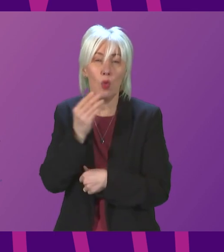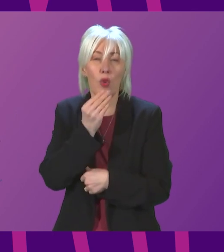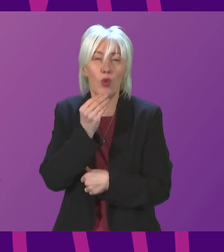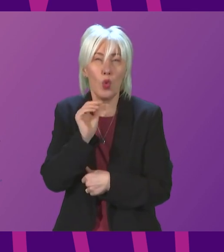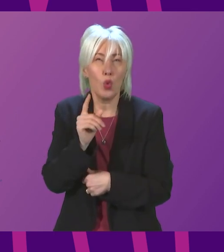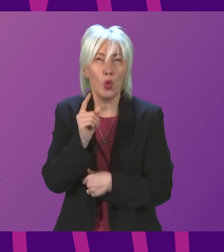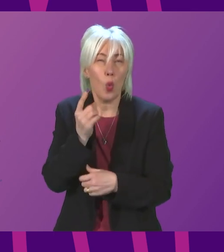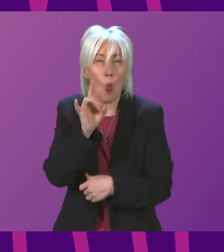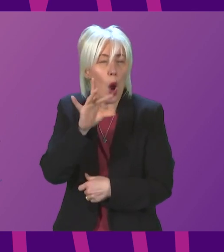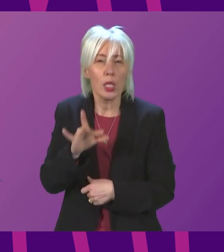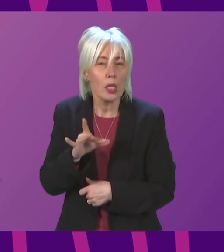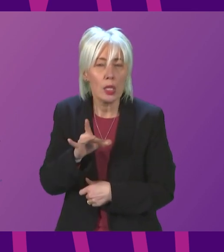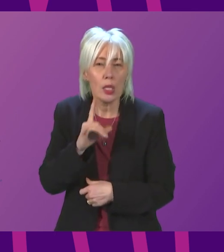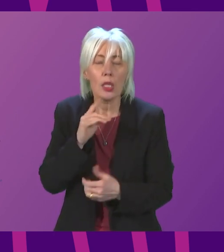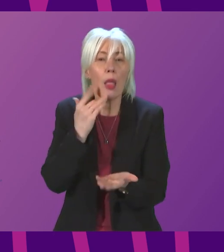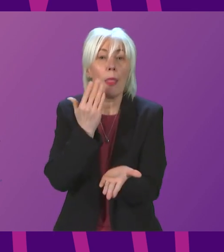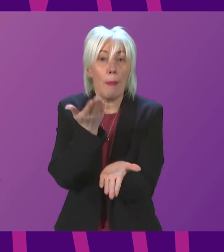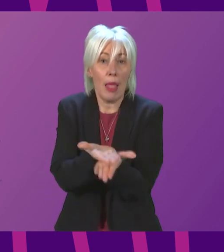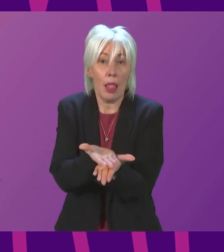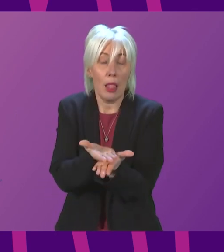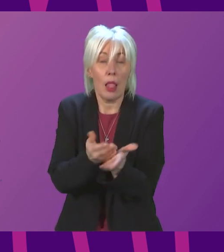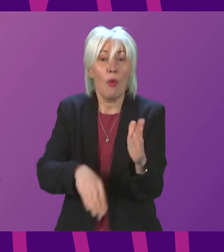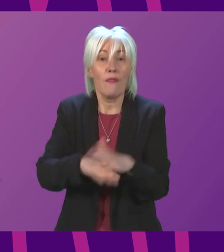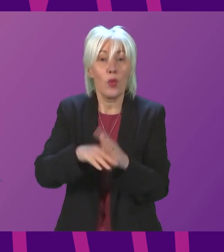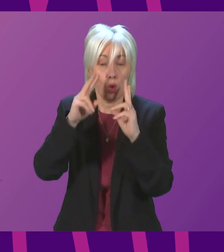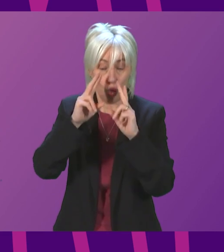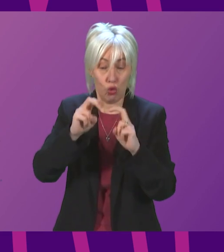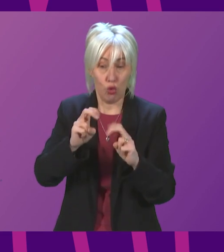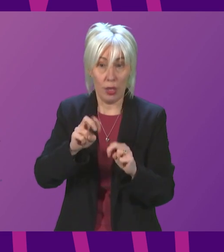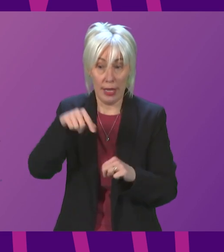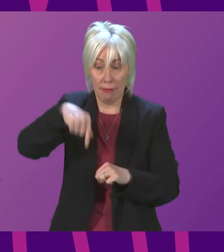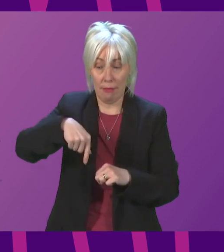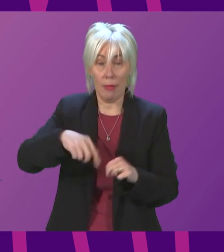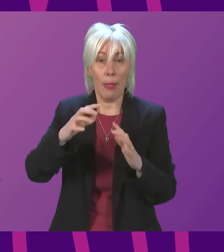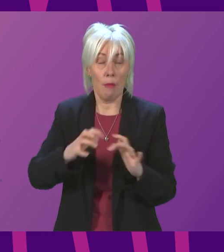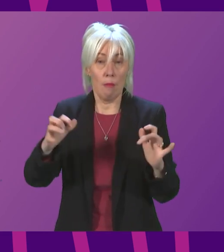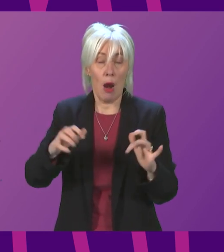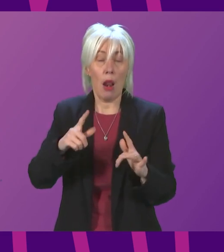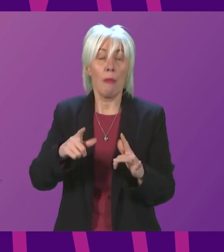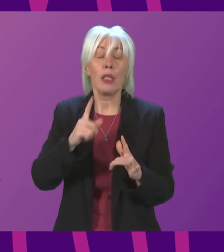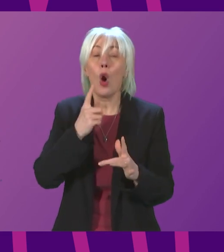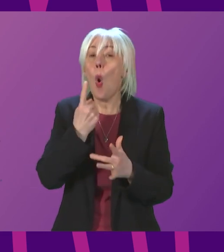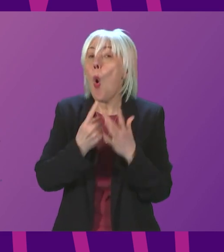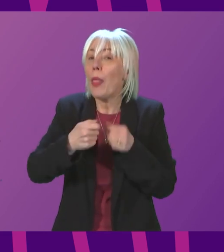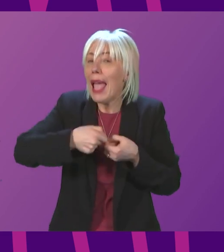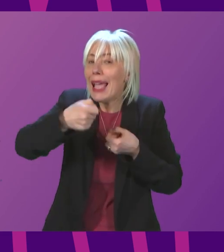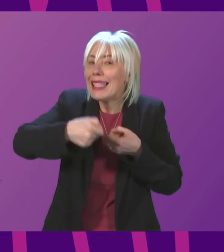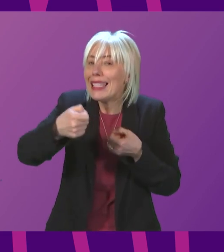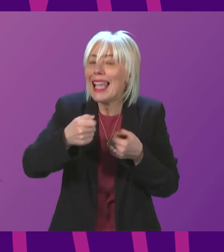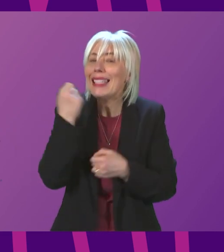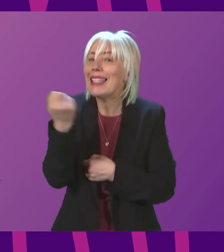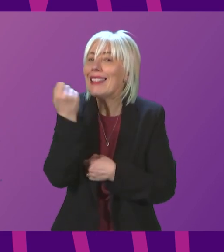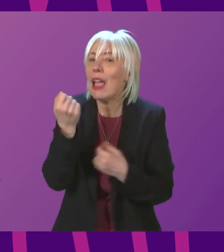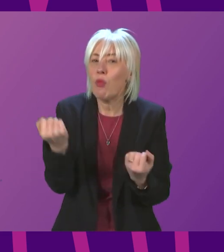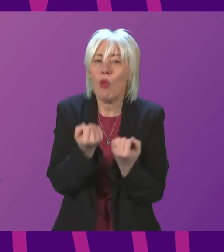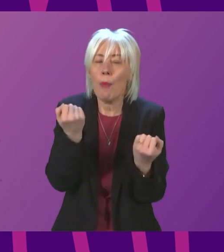once the bill which will undergo full scrutiny in this parliament only extends this temporary power it